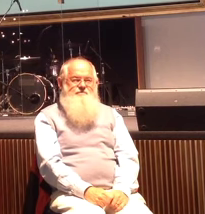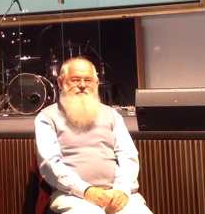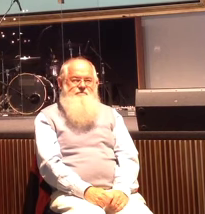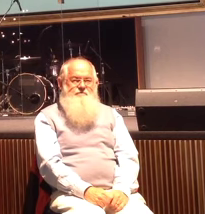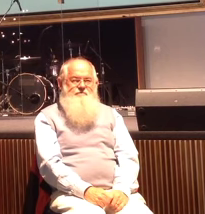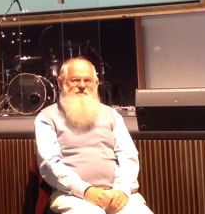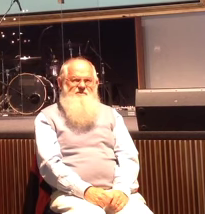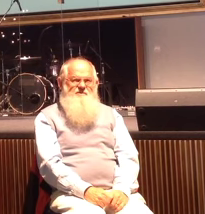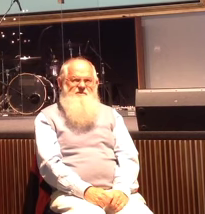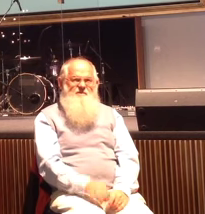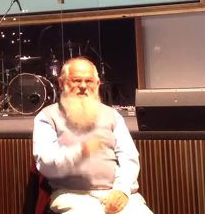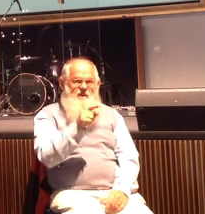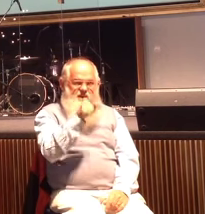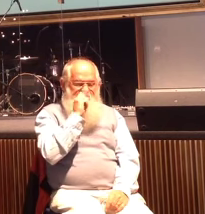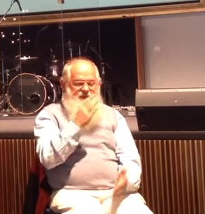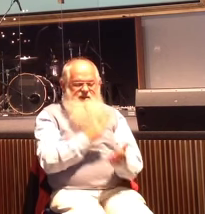that you can share God's love with